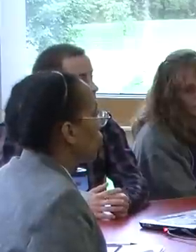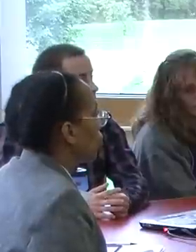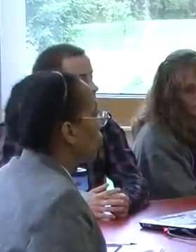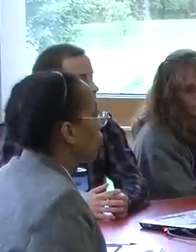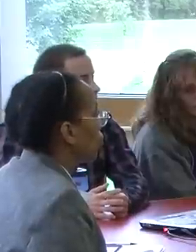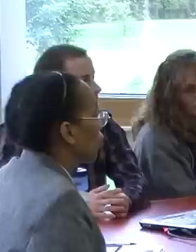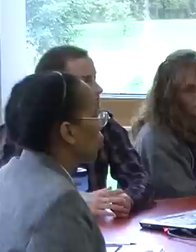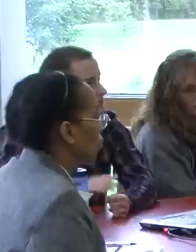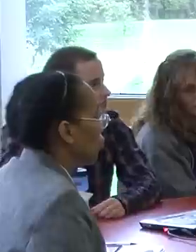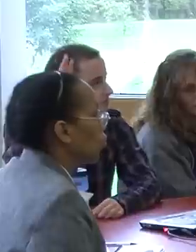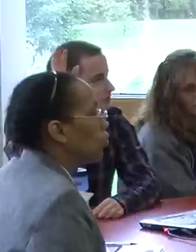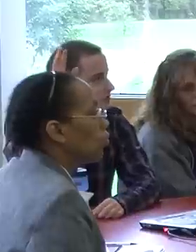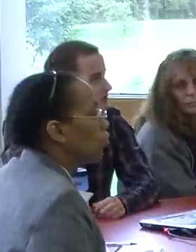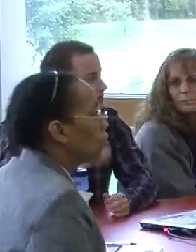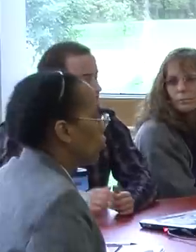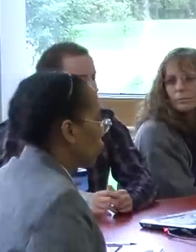Anyone else? Alex?